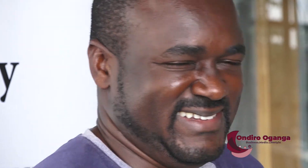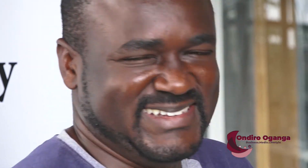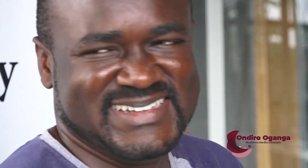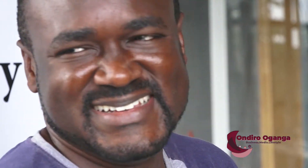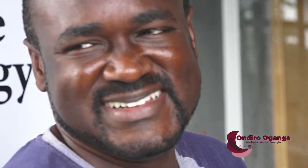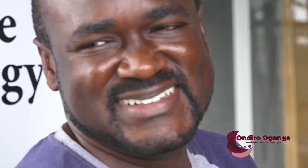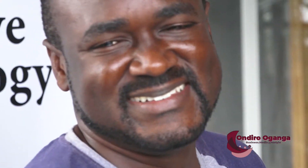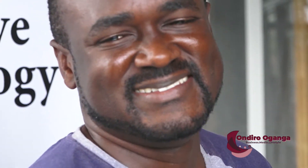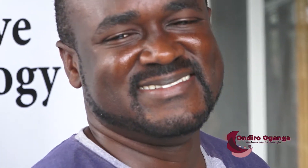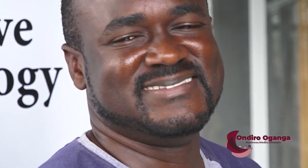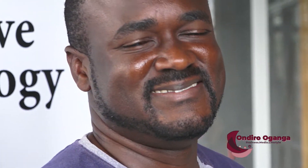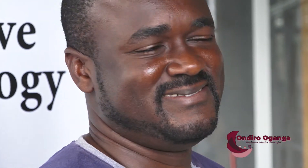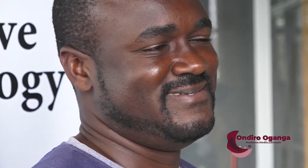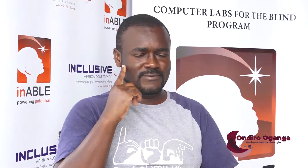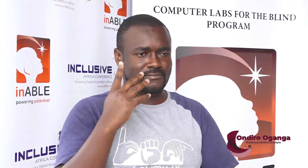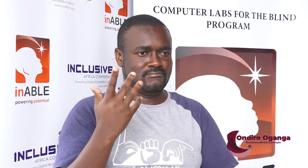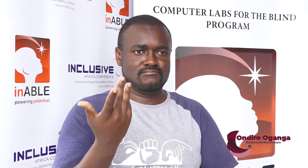assist him. My parents told me that